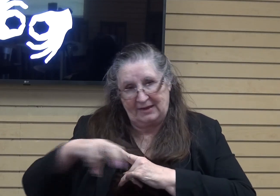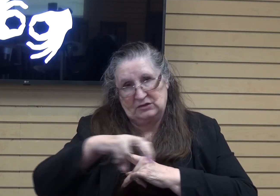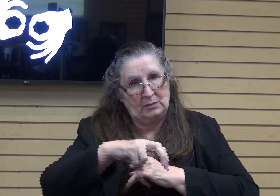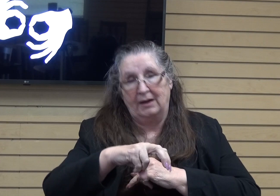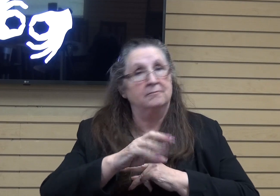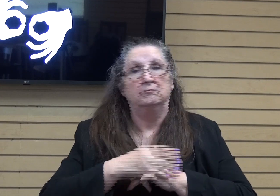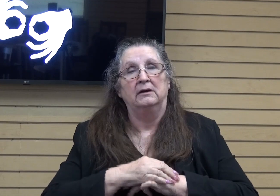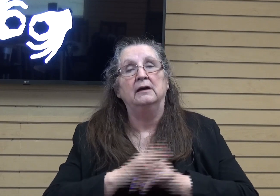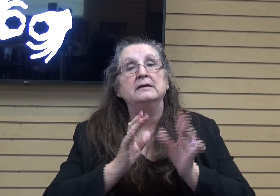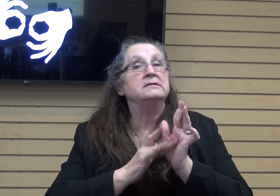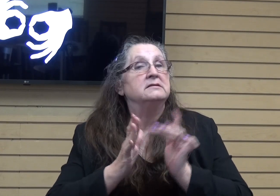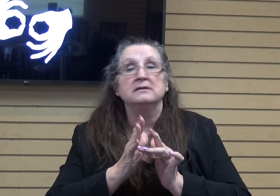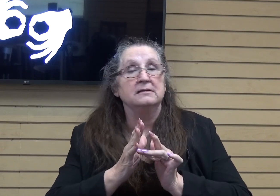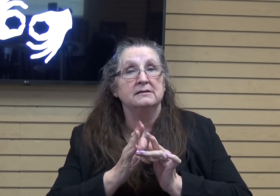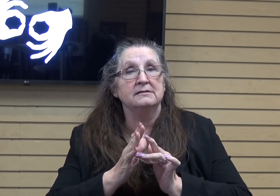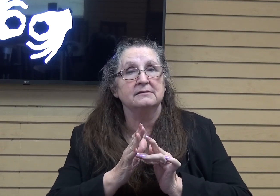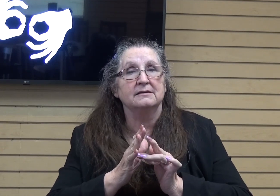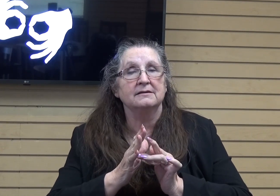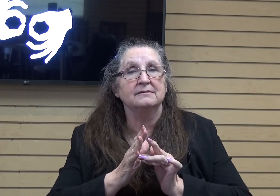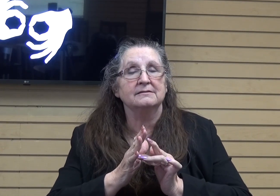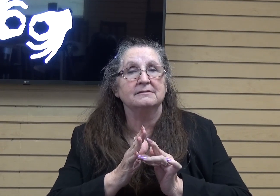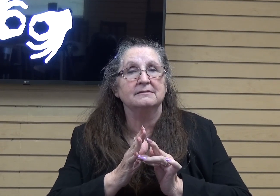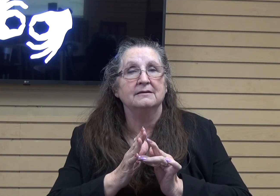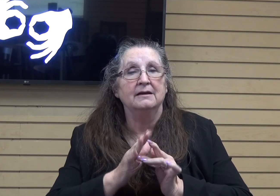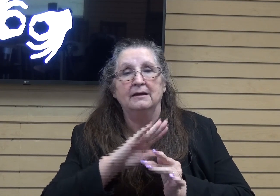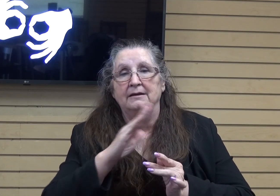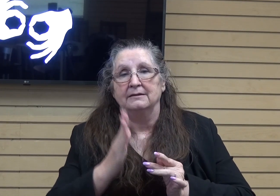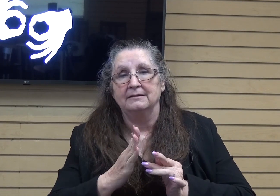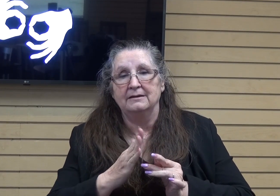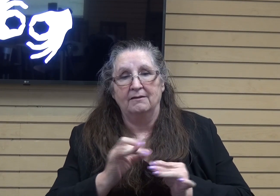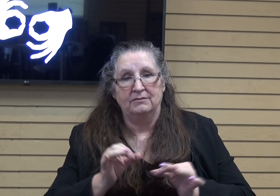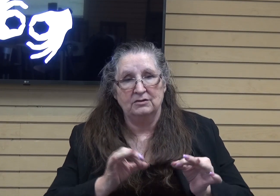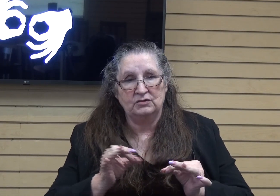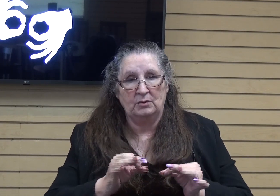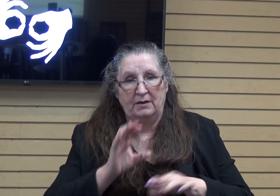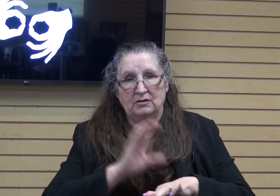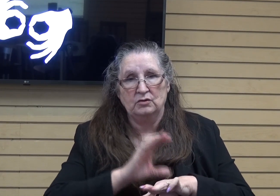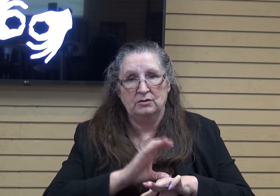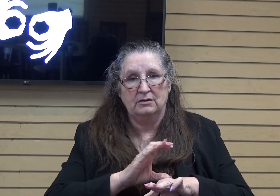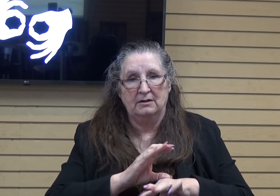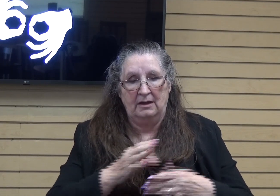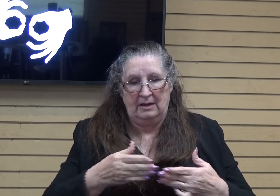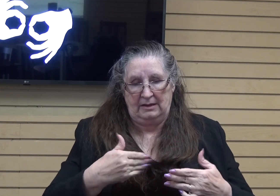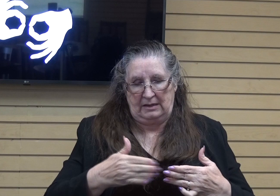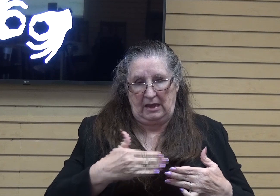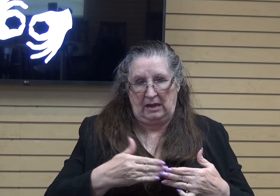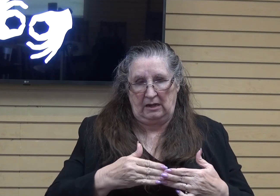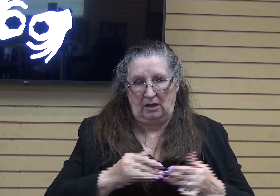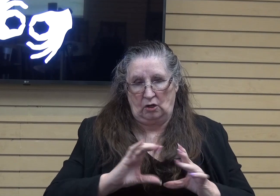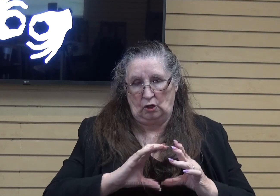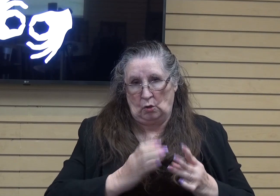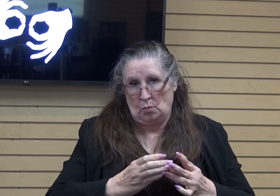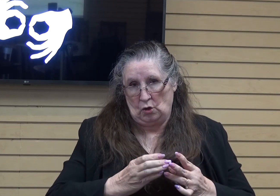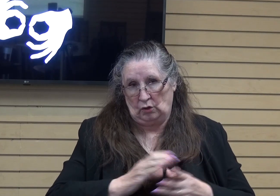Jesus never described the church as a gated community. We are